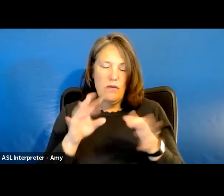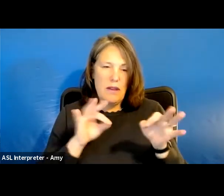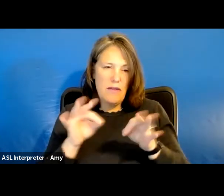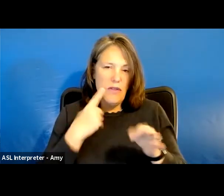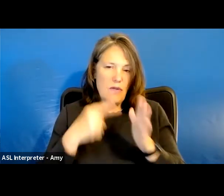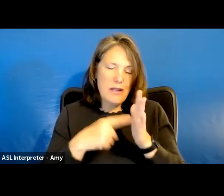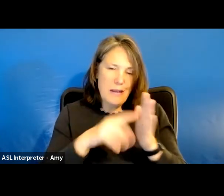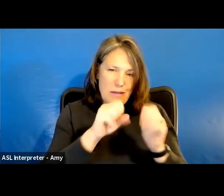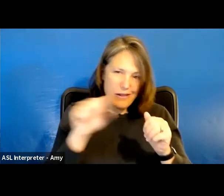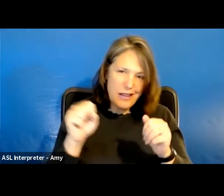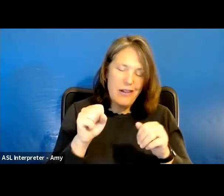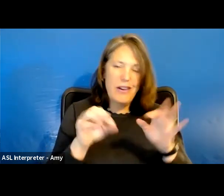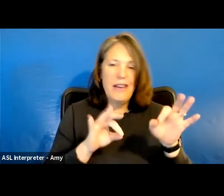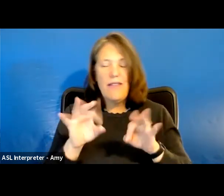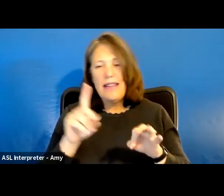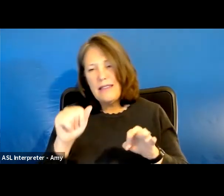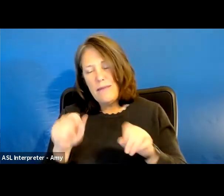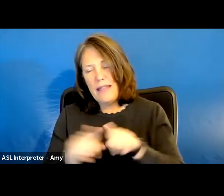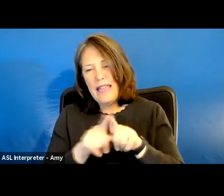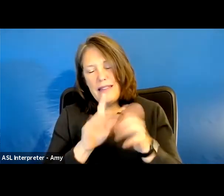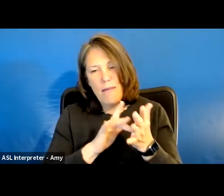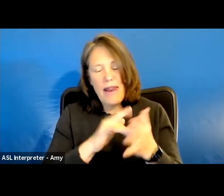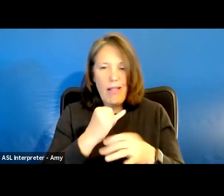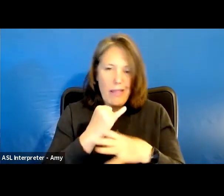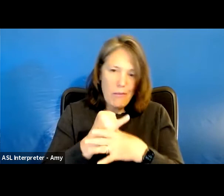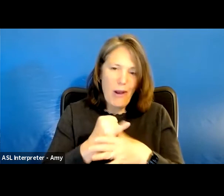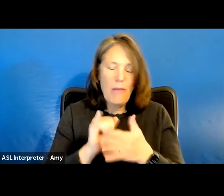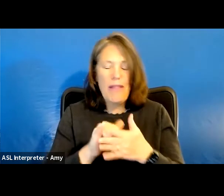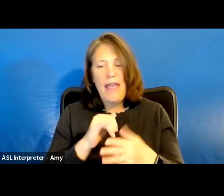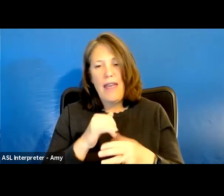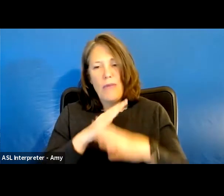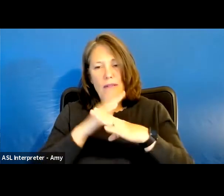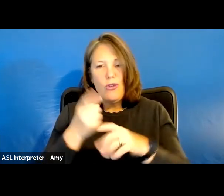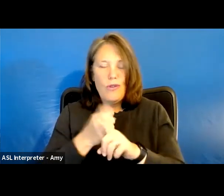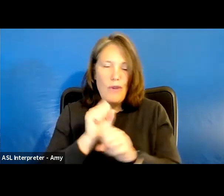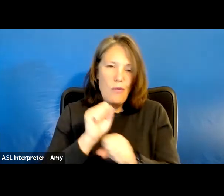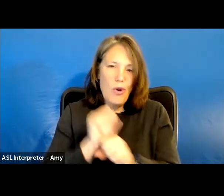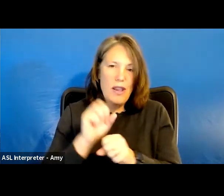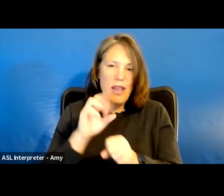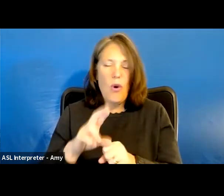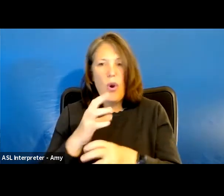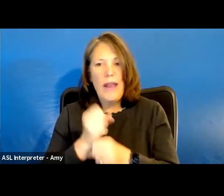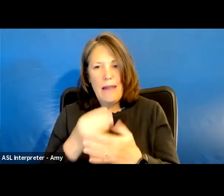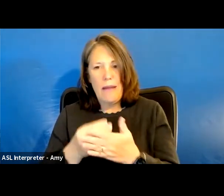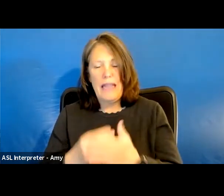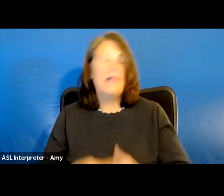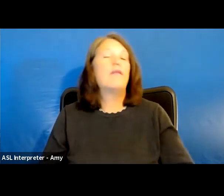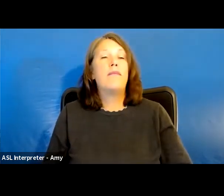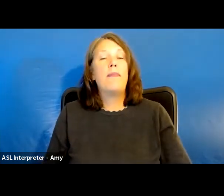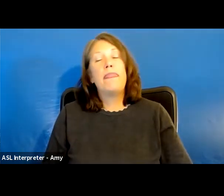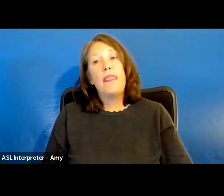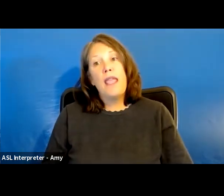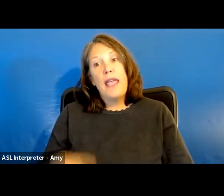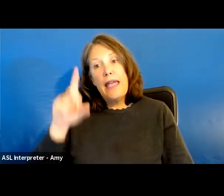social security defines disability as a medical impairment that keeps you from working or otherwise gainfully getting money. Disability